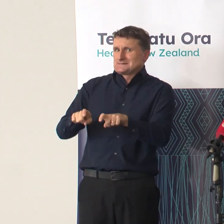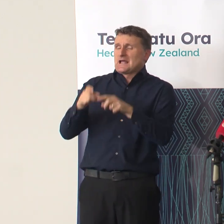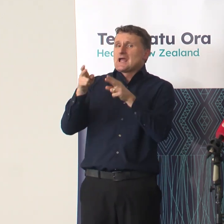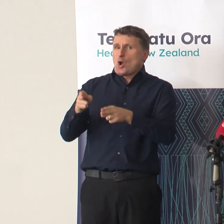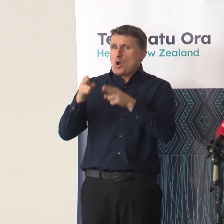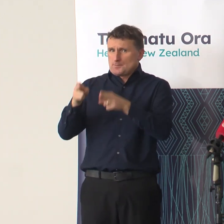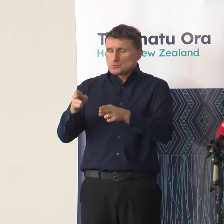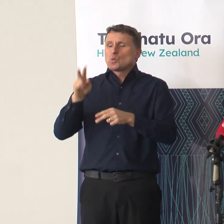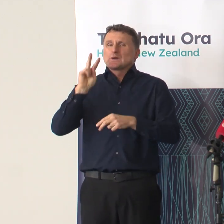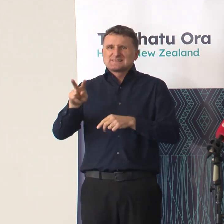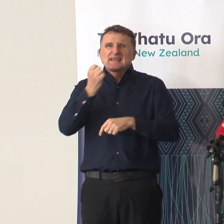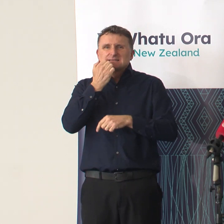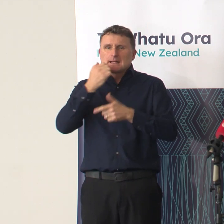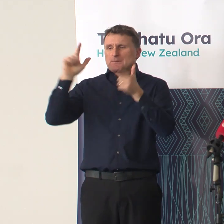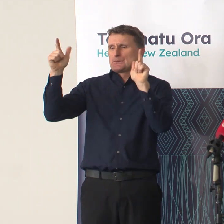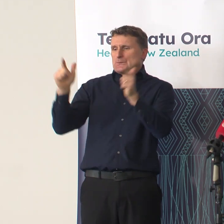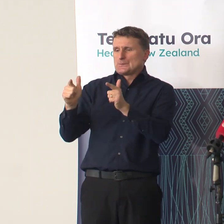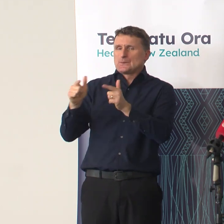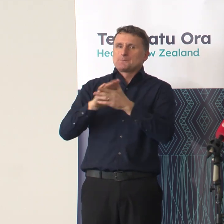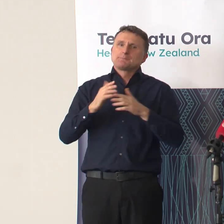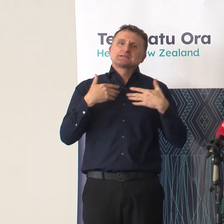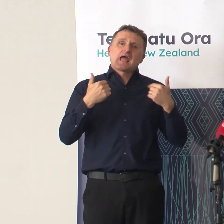and this eases pressure on our system.